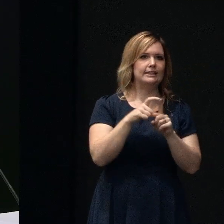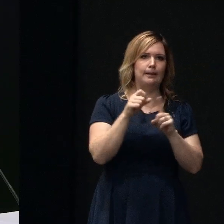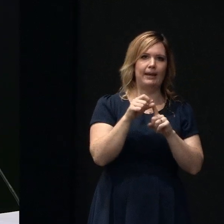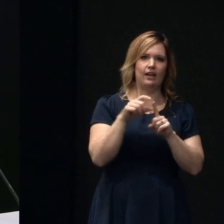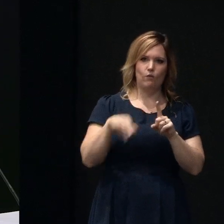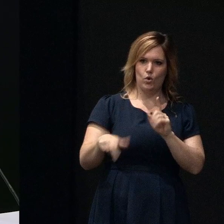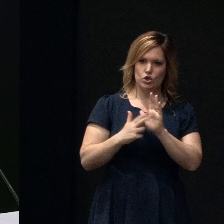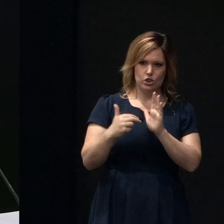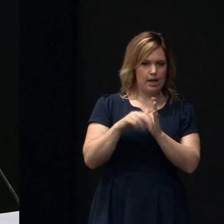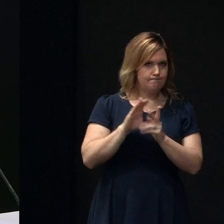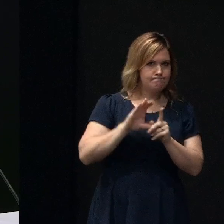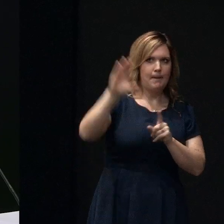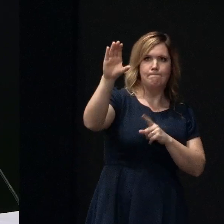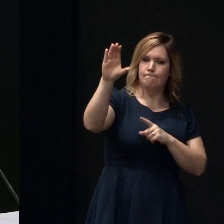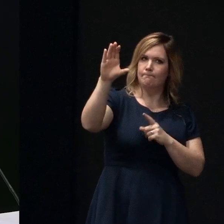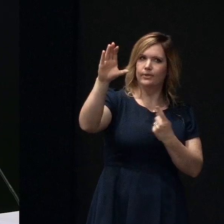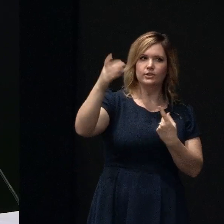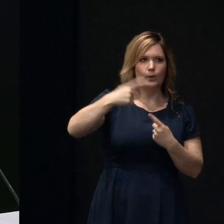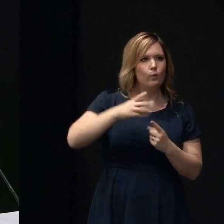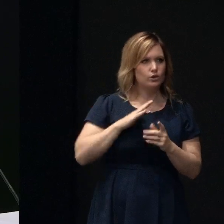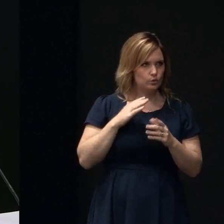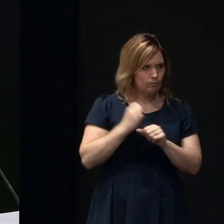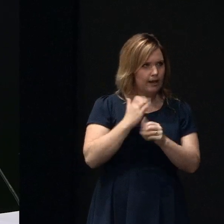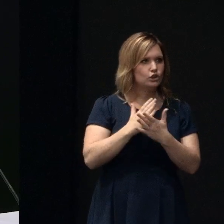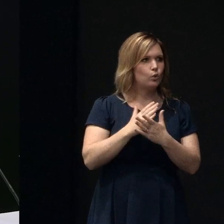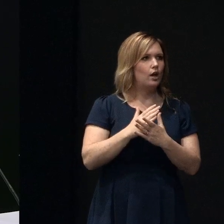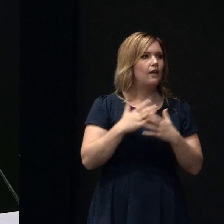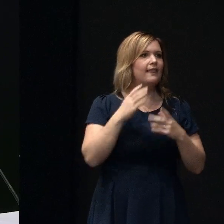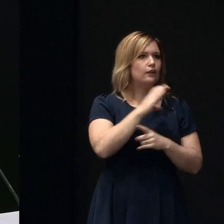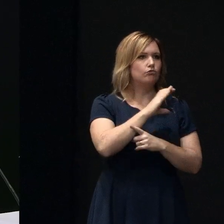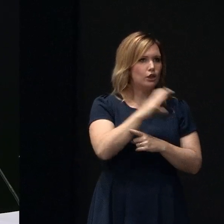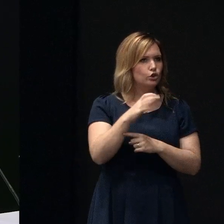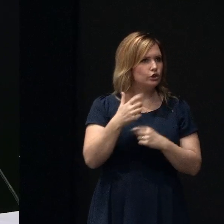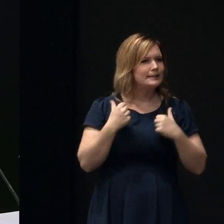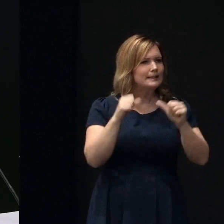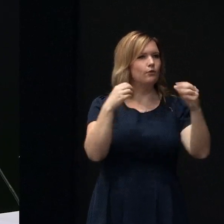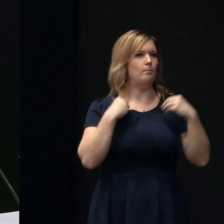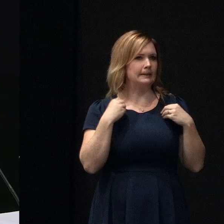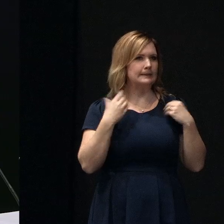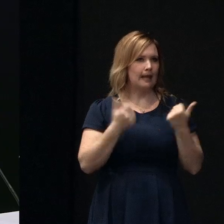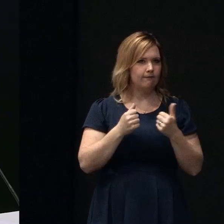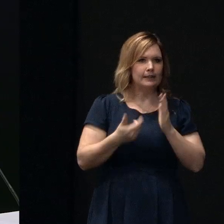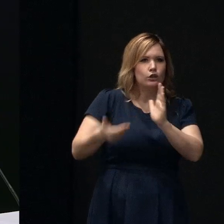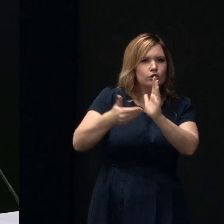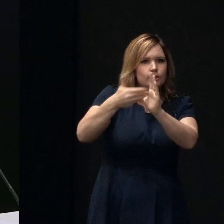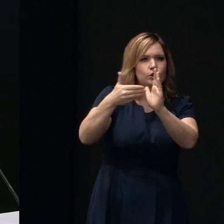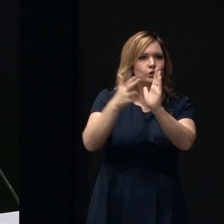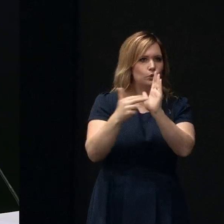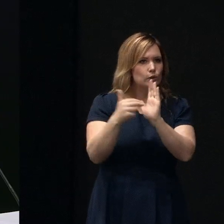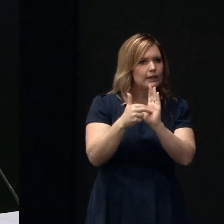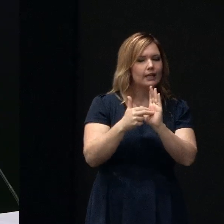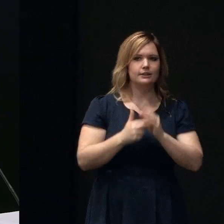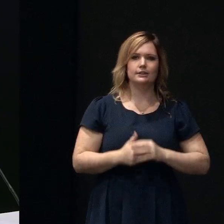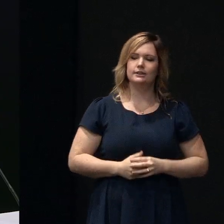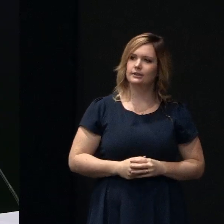country and we want to make sure that that continues and or grows so we're absolutely committed to Christchurch we were